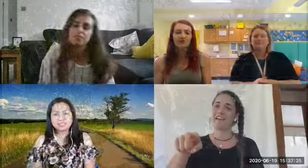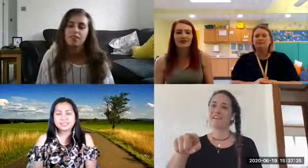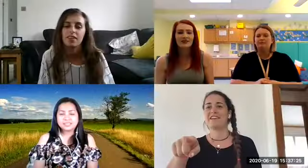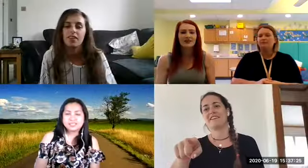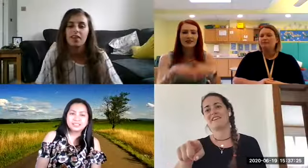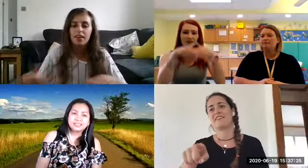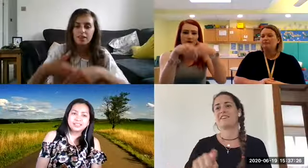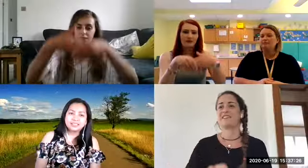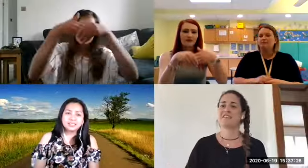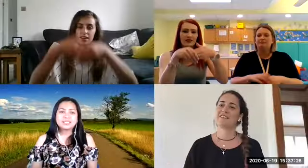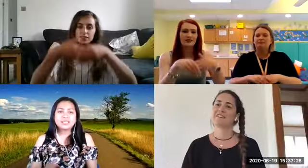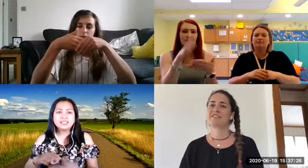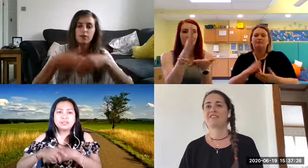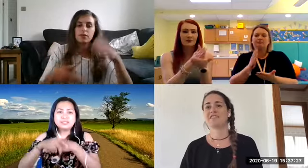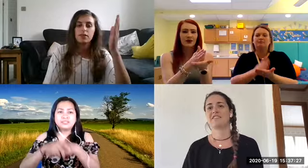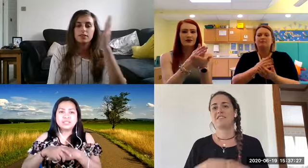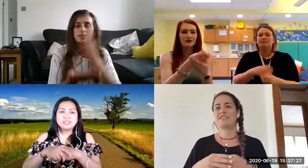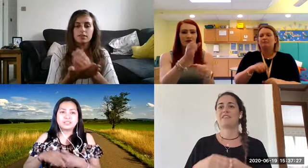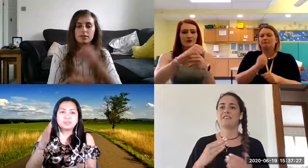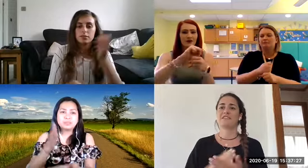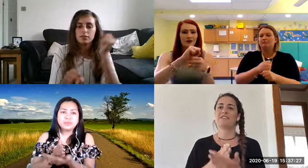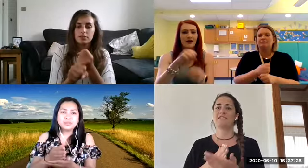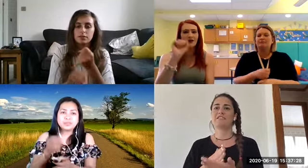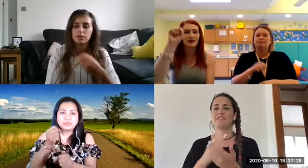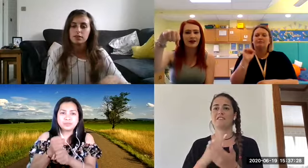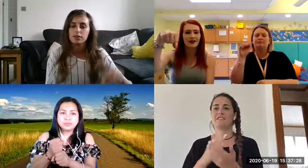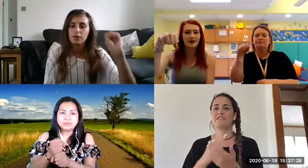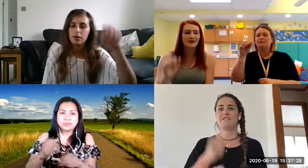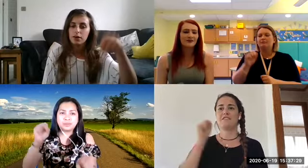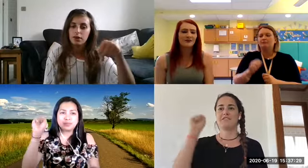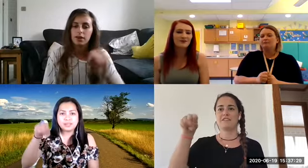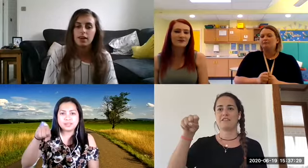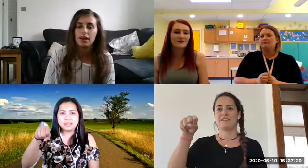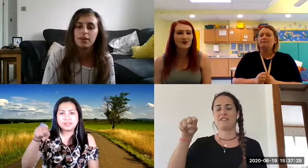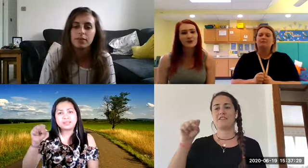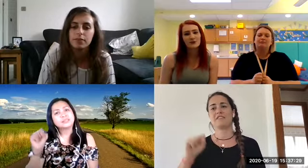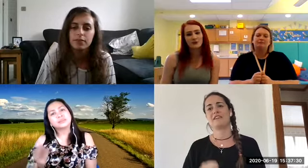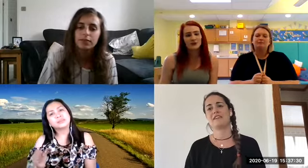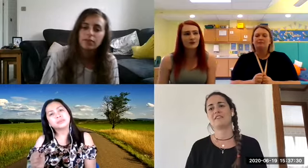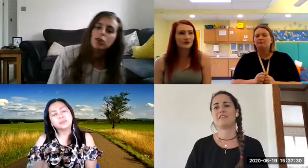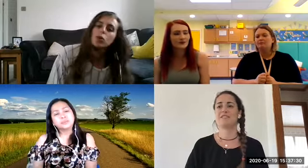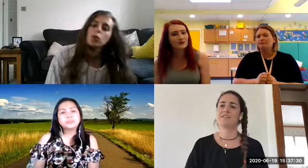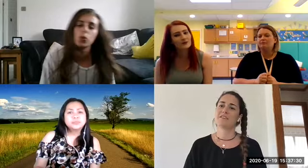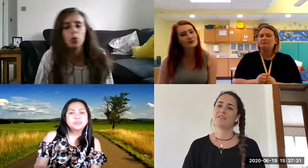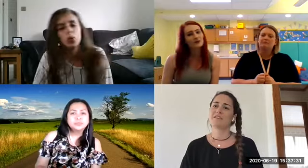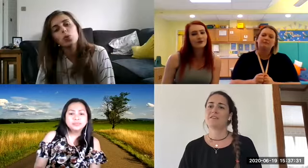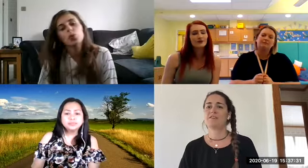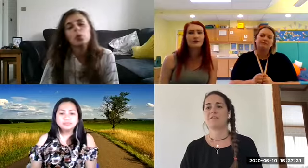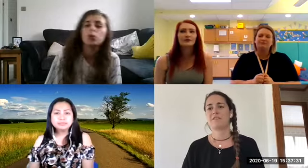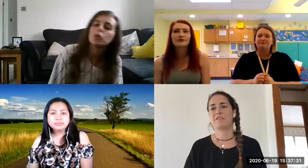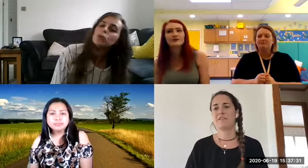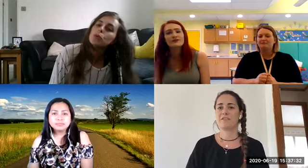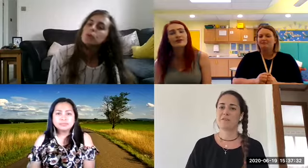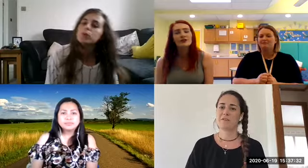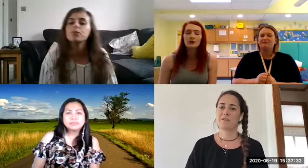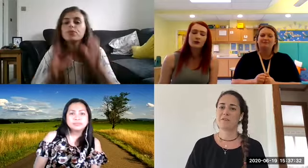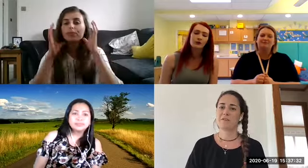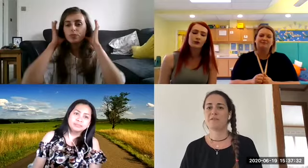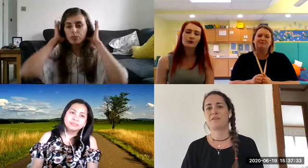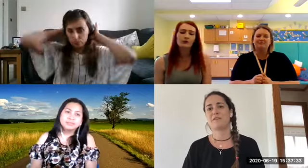Cause that's what friends are supposed to do, oh yeah Oh ooh, ooh,